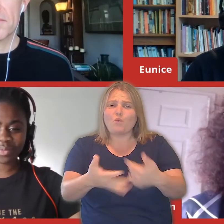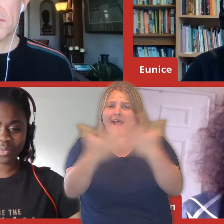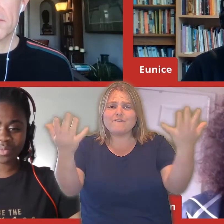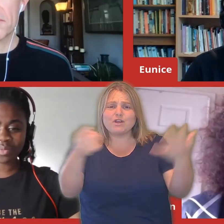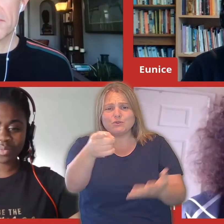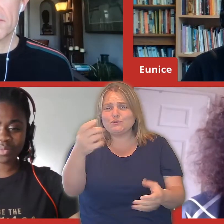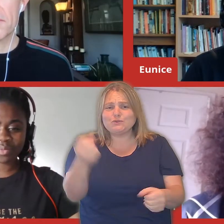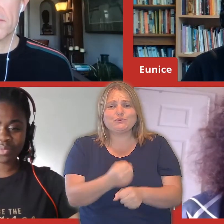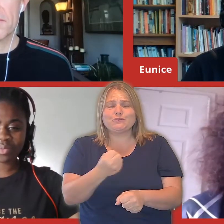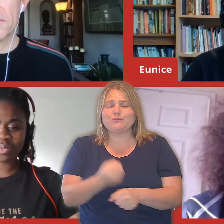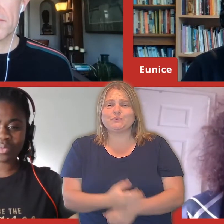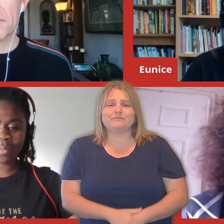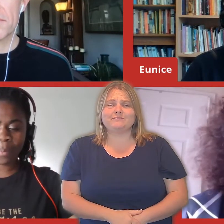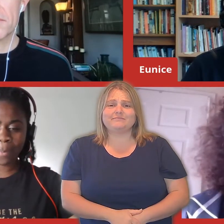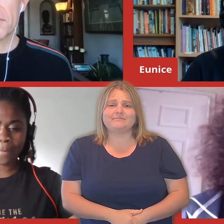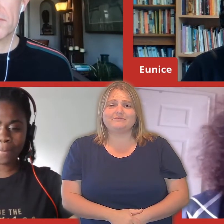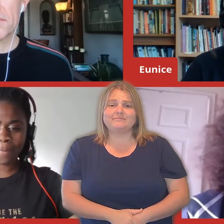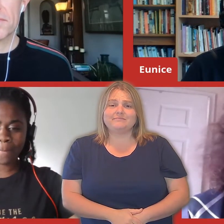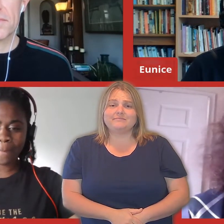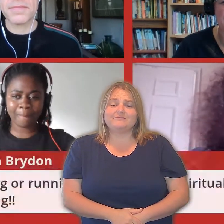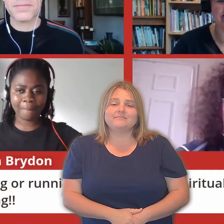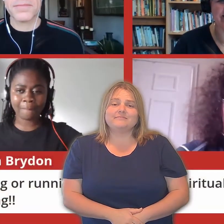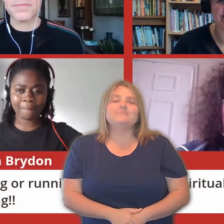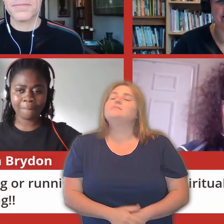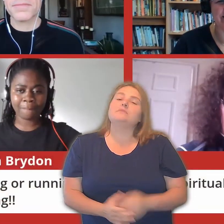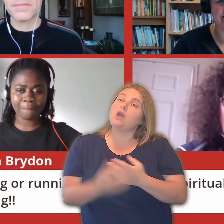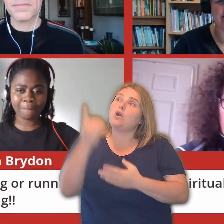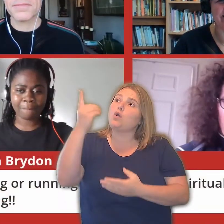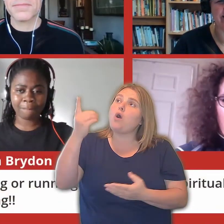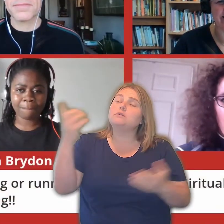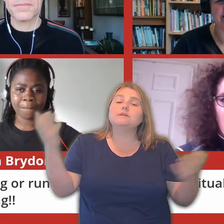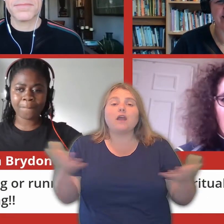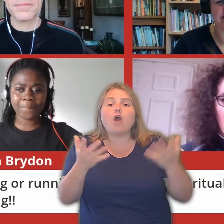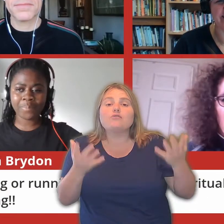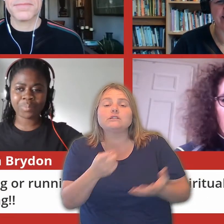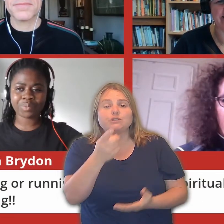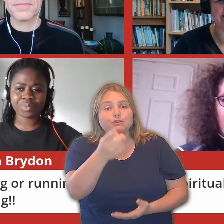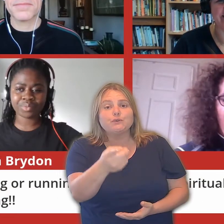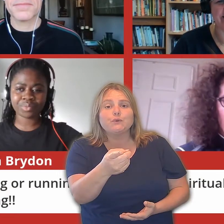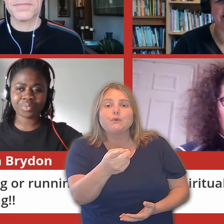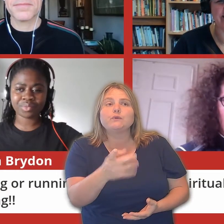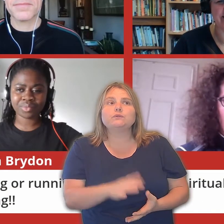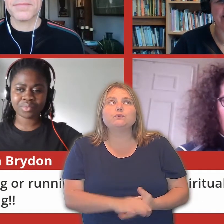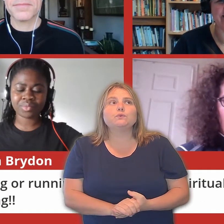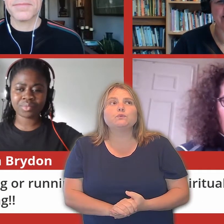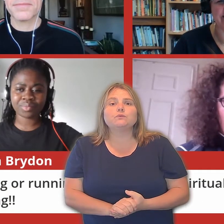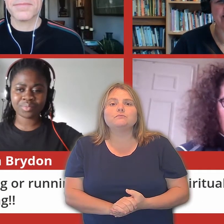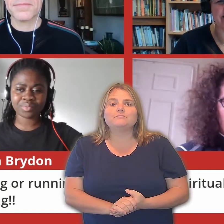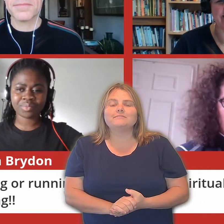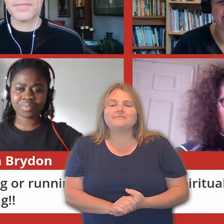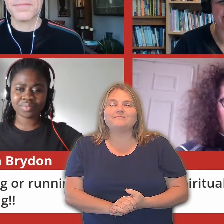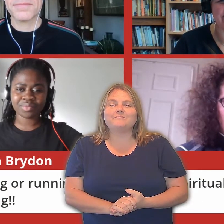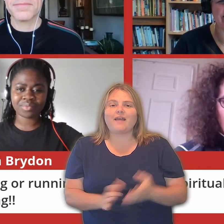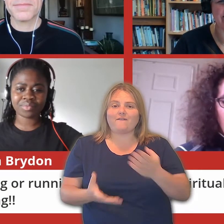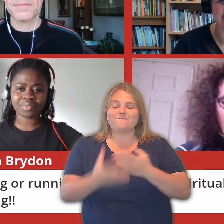can bring. And maybe it's a little bit of a sign to say, God is pushing you right now to say, you need to find